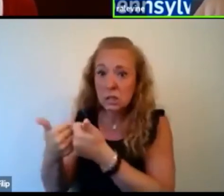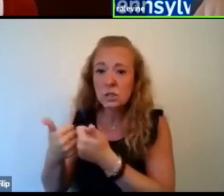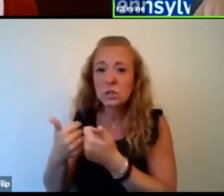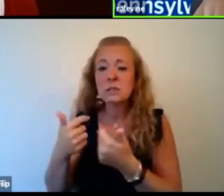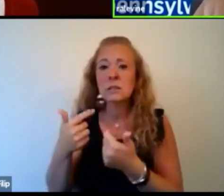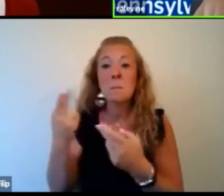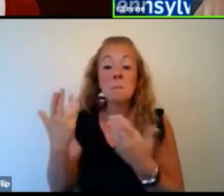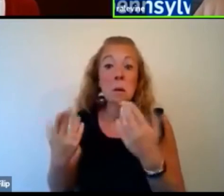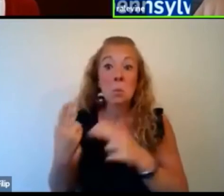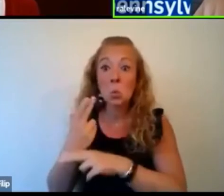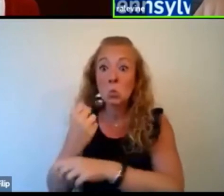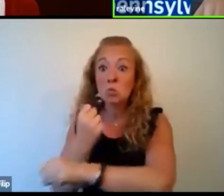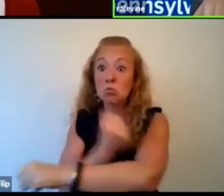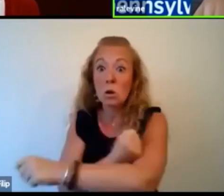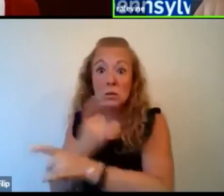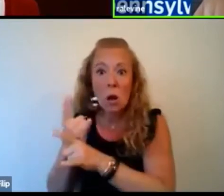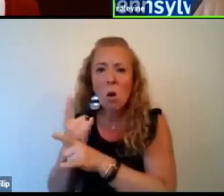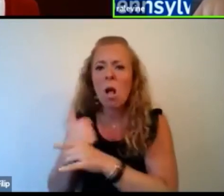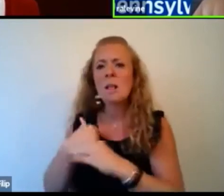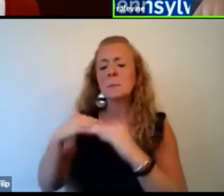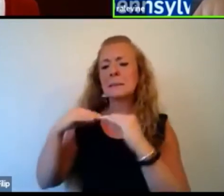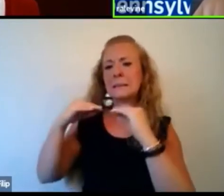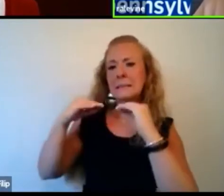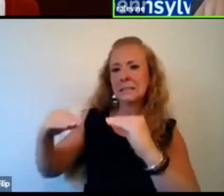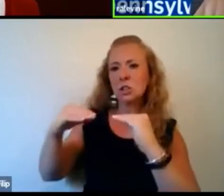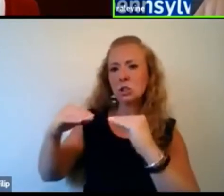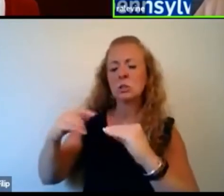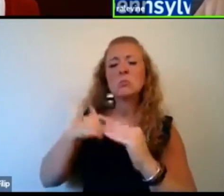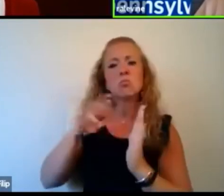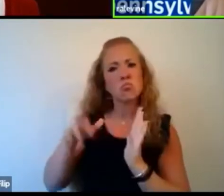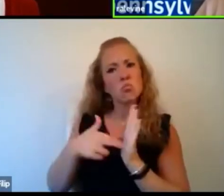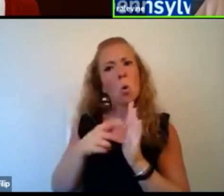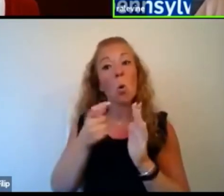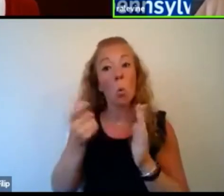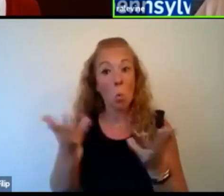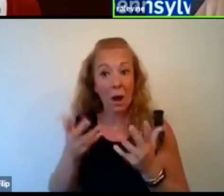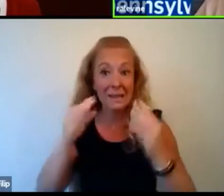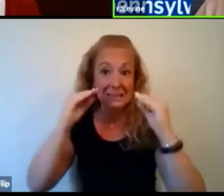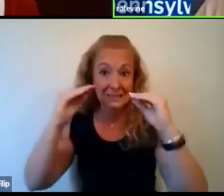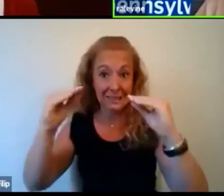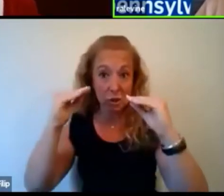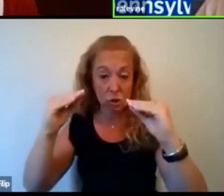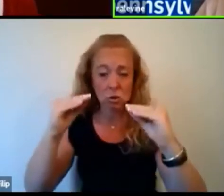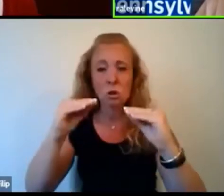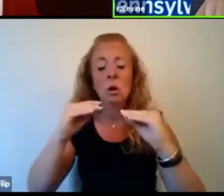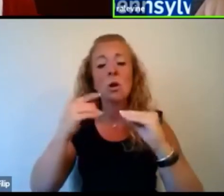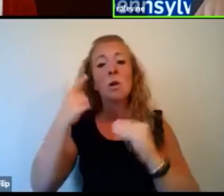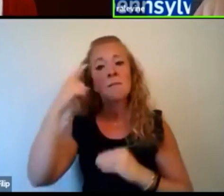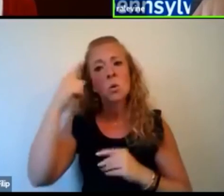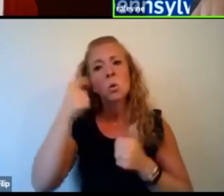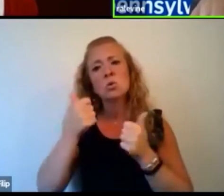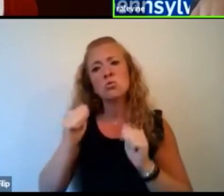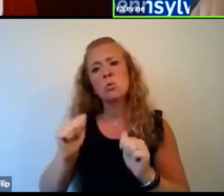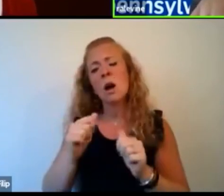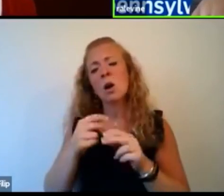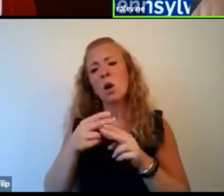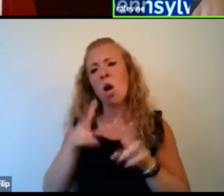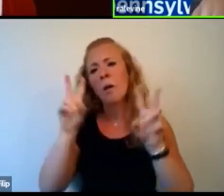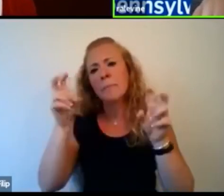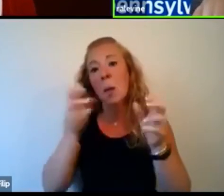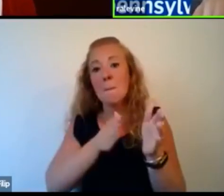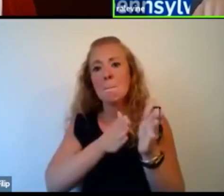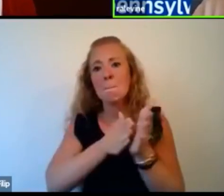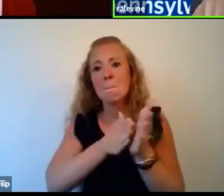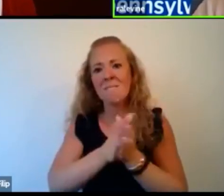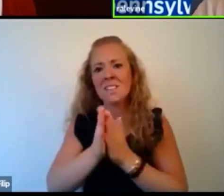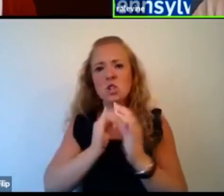it's really more of a teacher role, um, uh, trying to do what is called motivational interviewing. How do